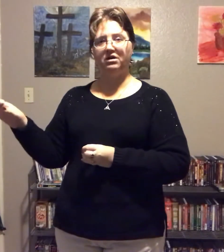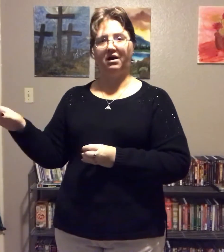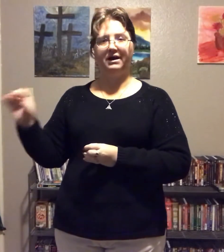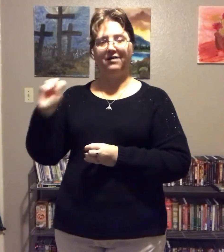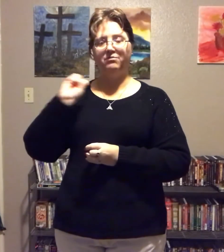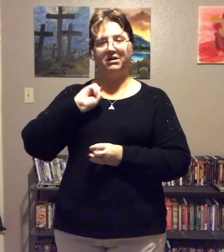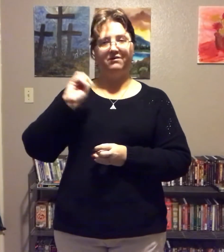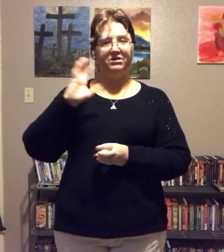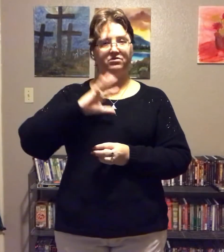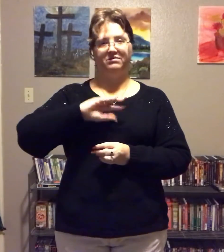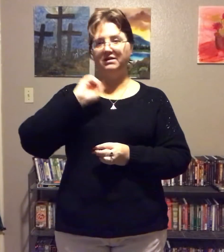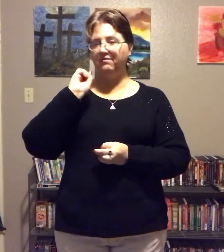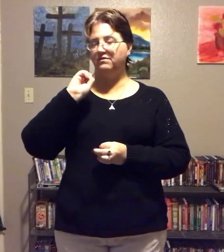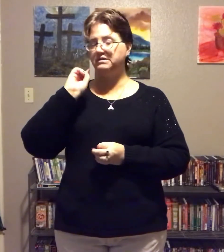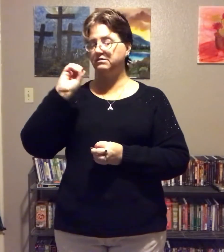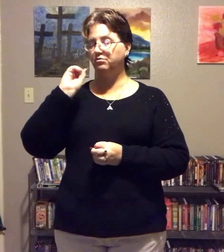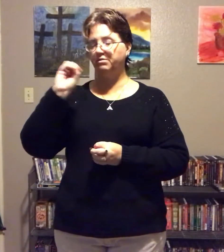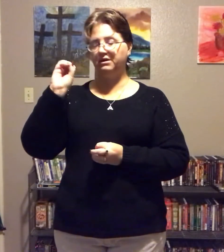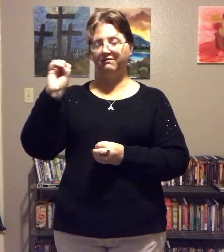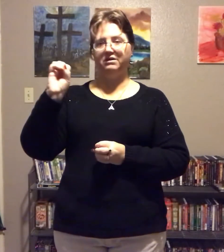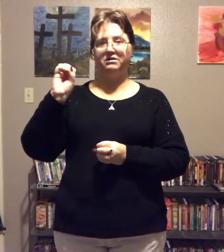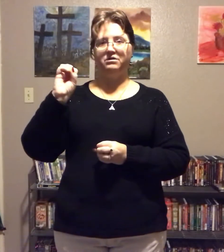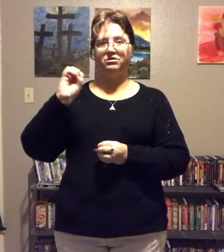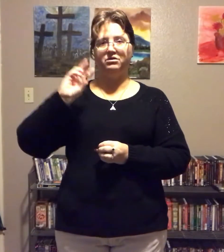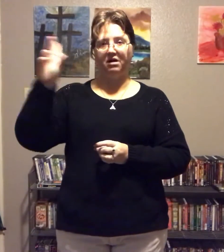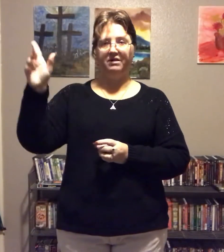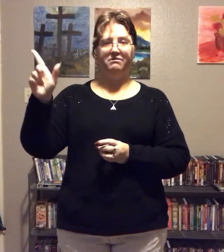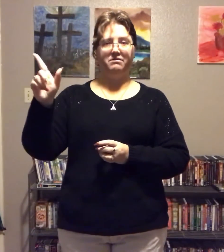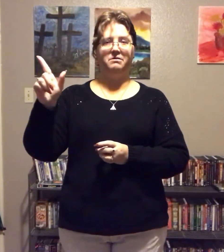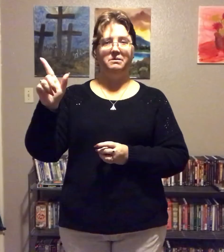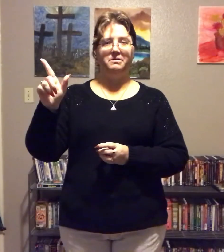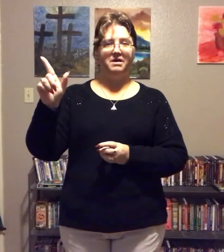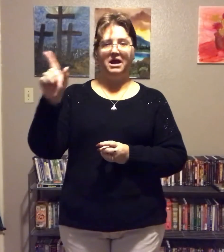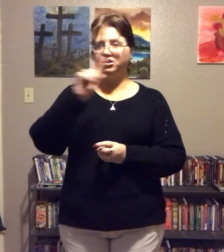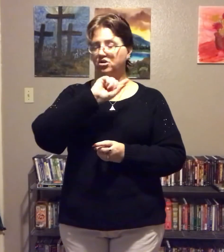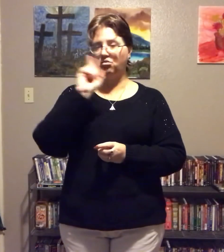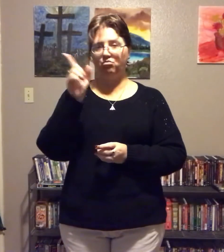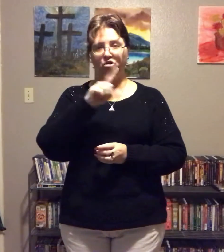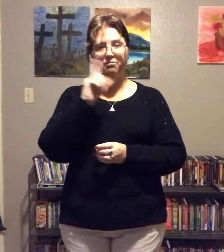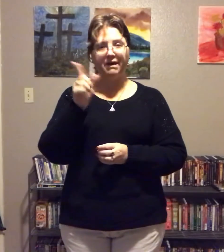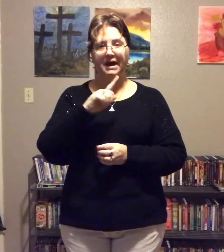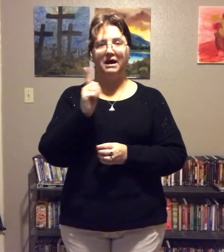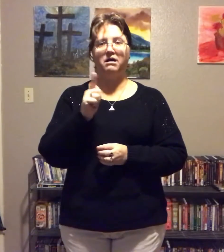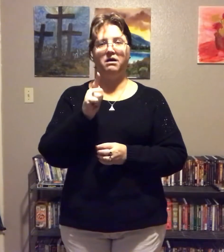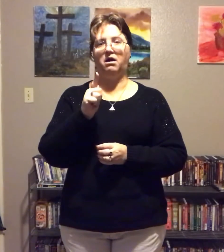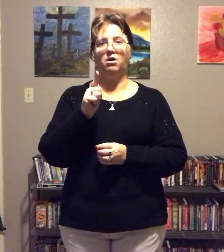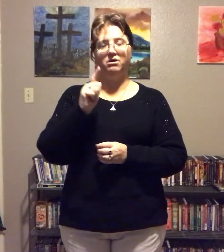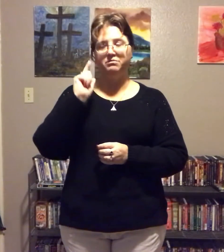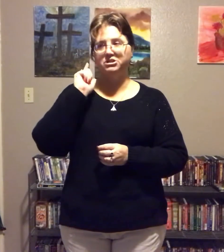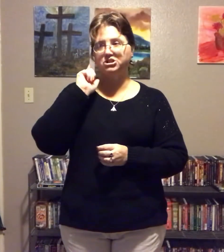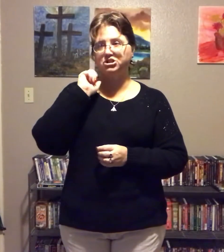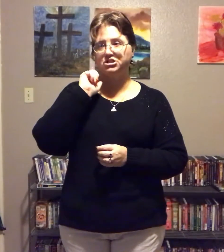to God. Every bit of it. Trust every single bit of it to God. And don't look back. But just